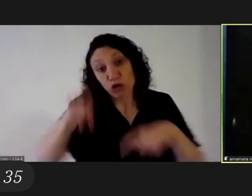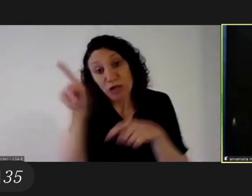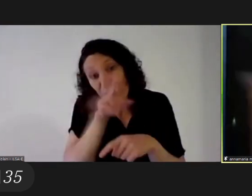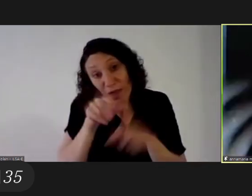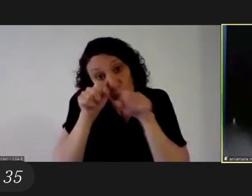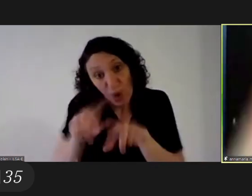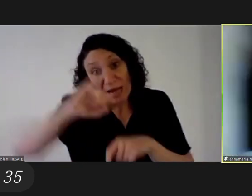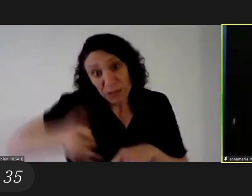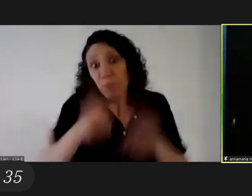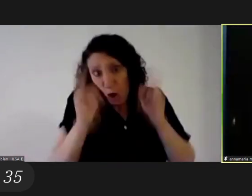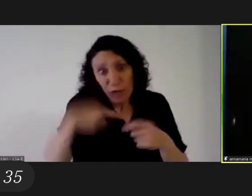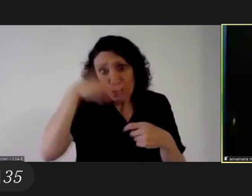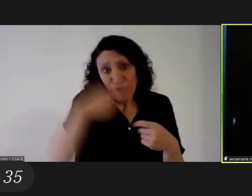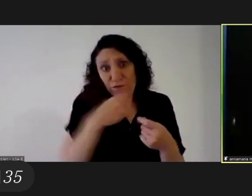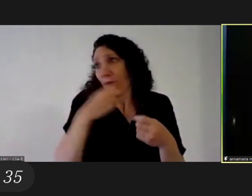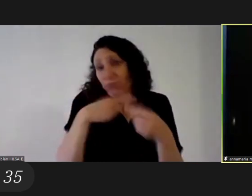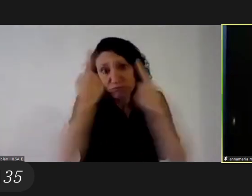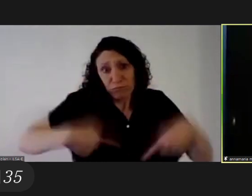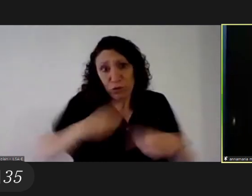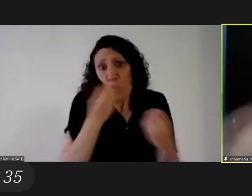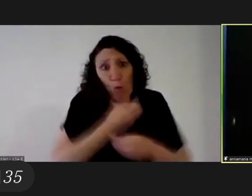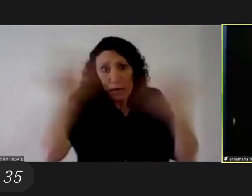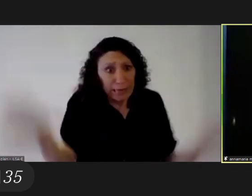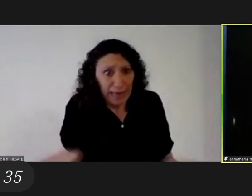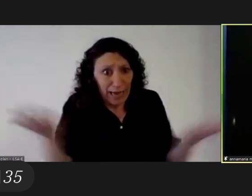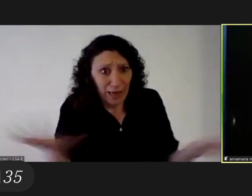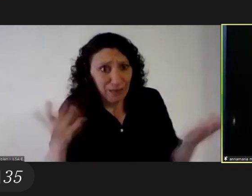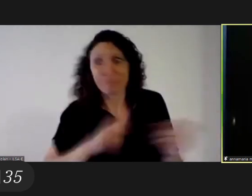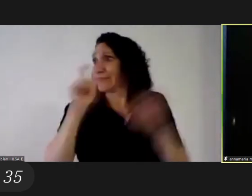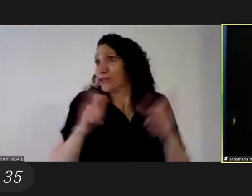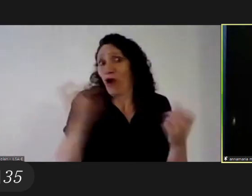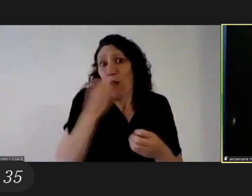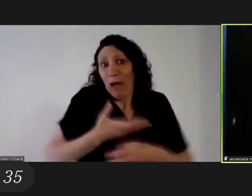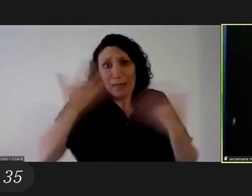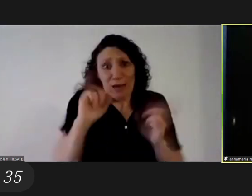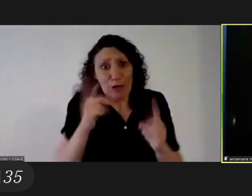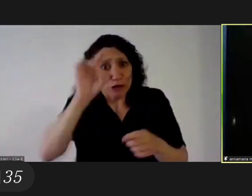yeah well women shoot about things that happen to women but also things that to all